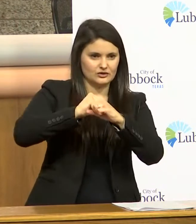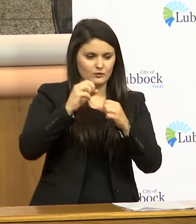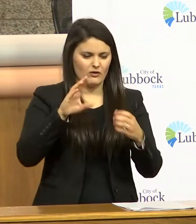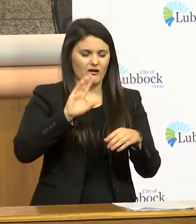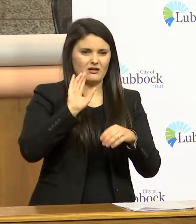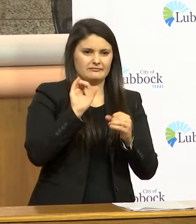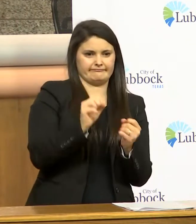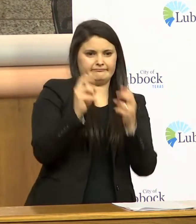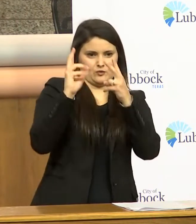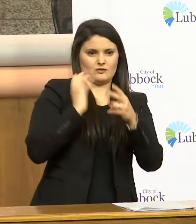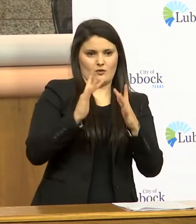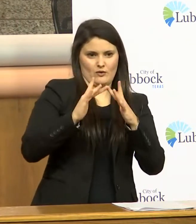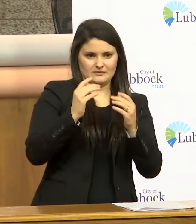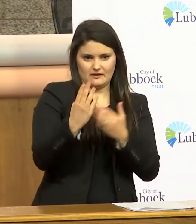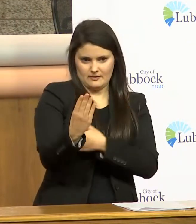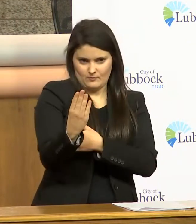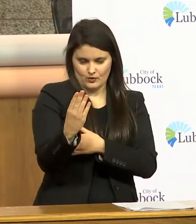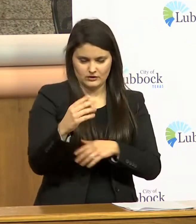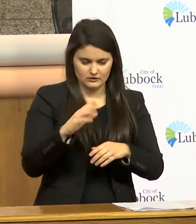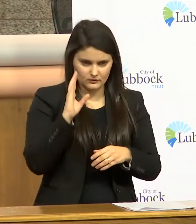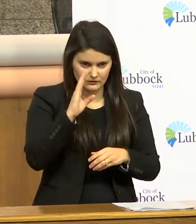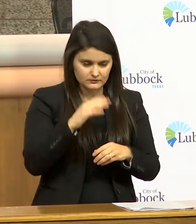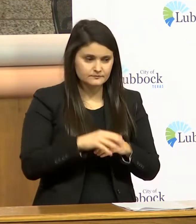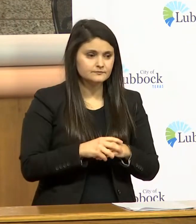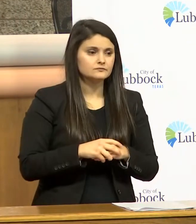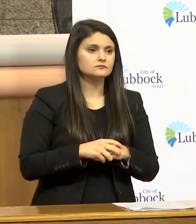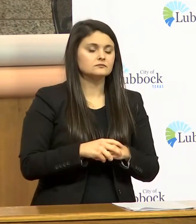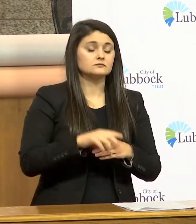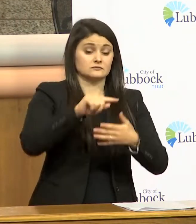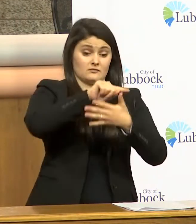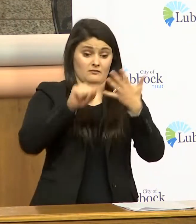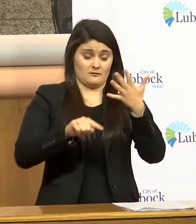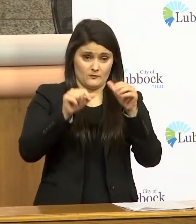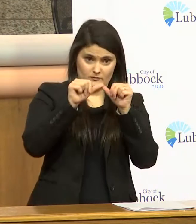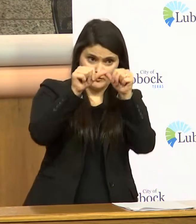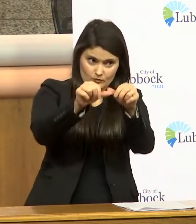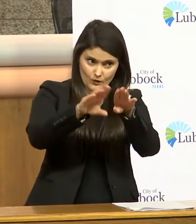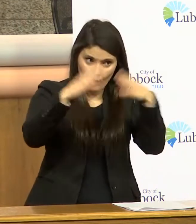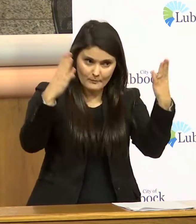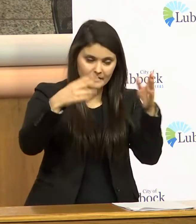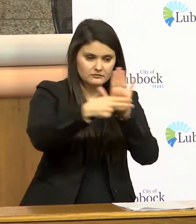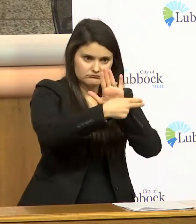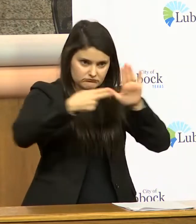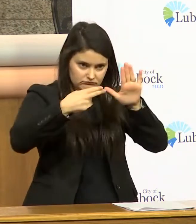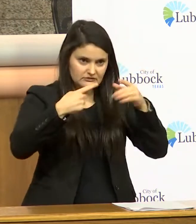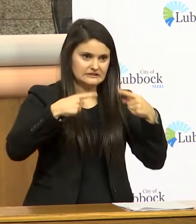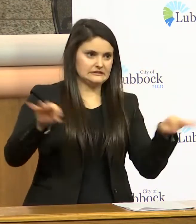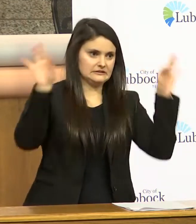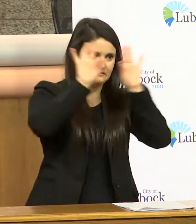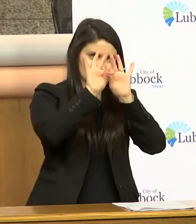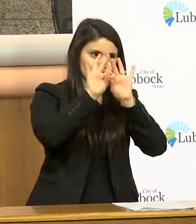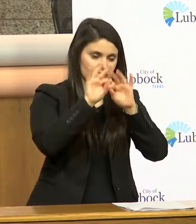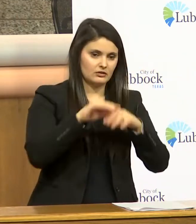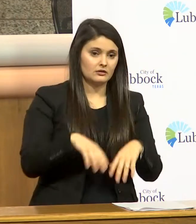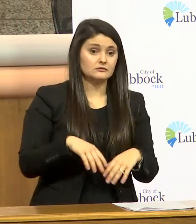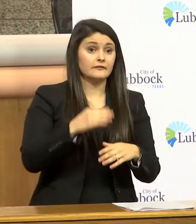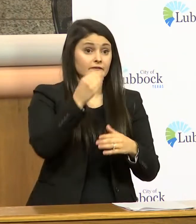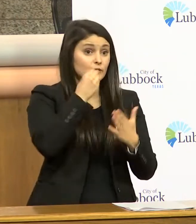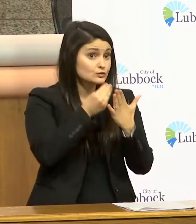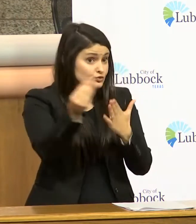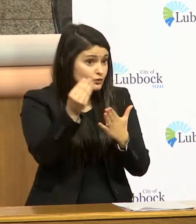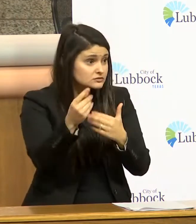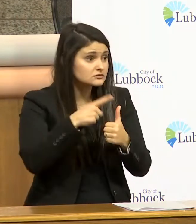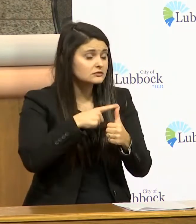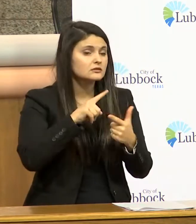here's what is staying open and is defined as essential grocery stores